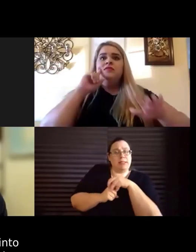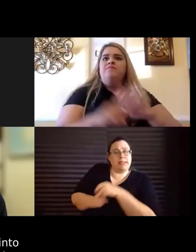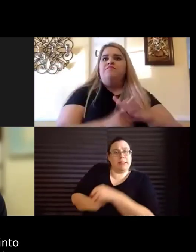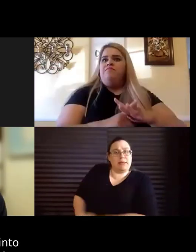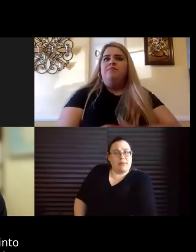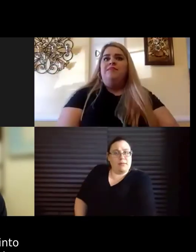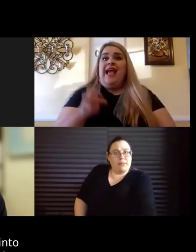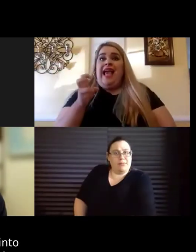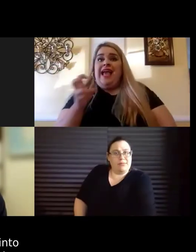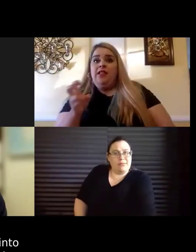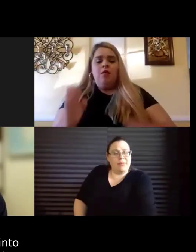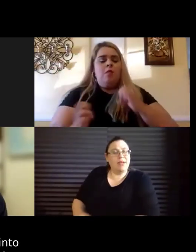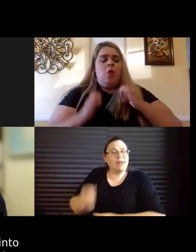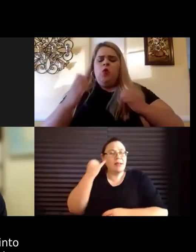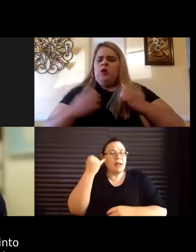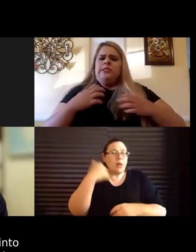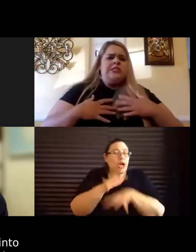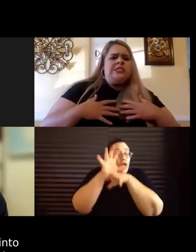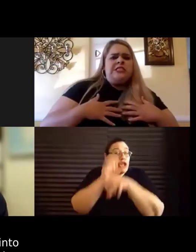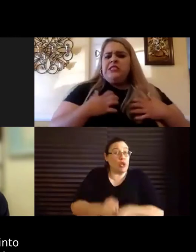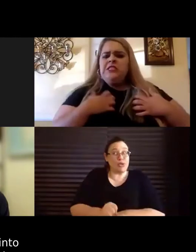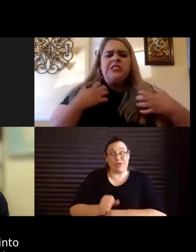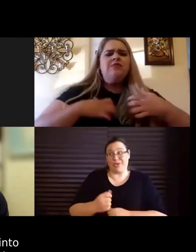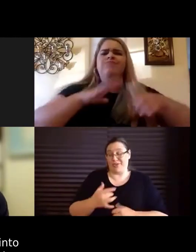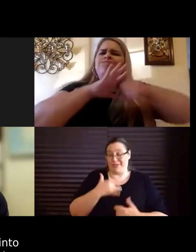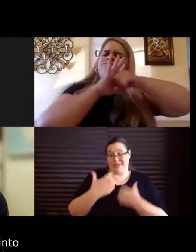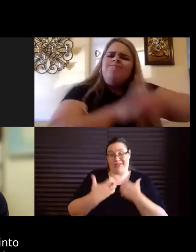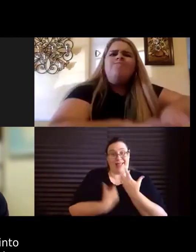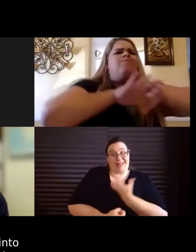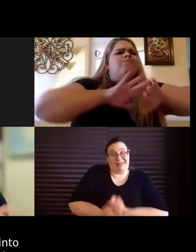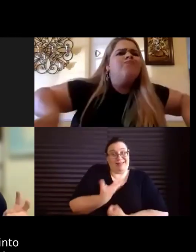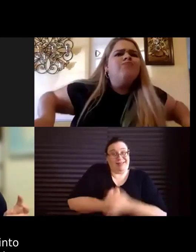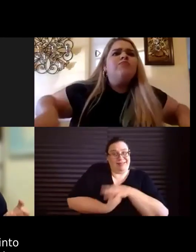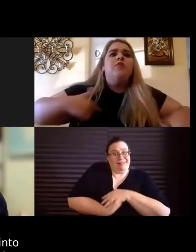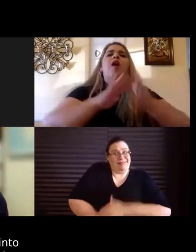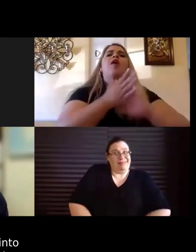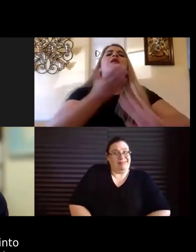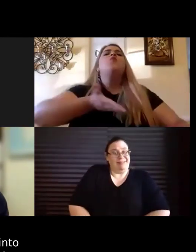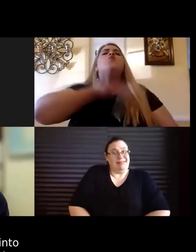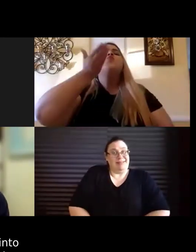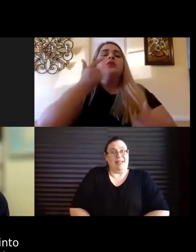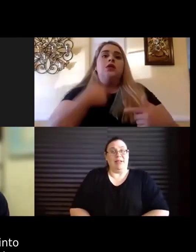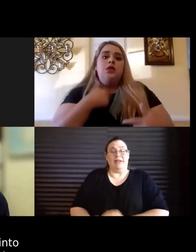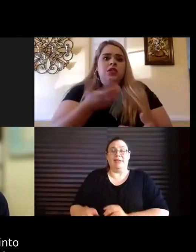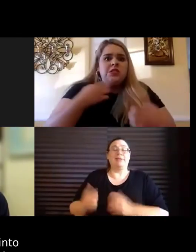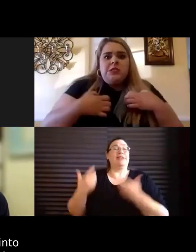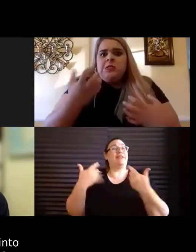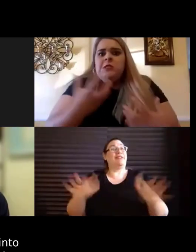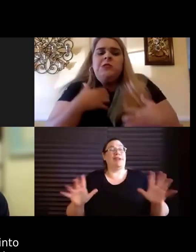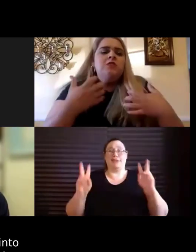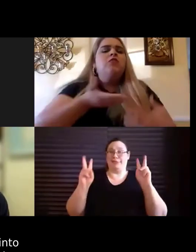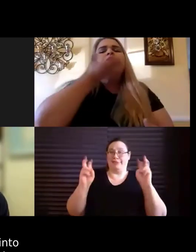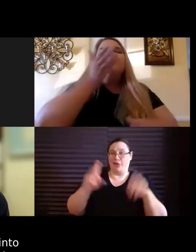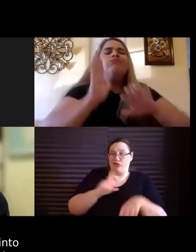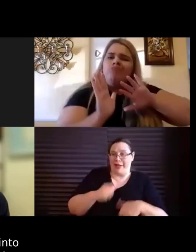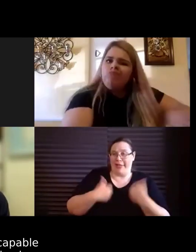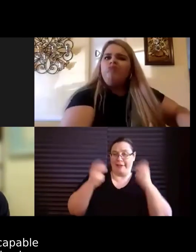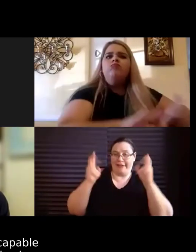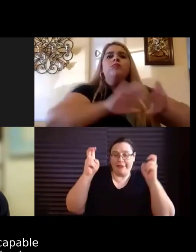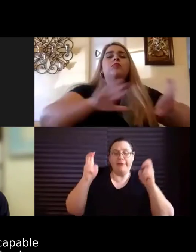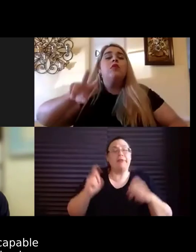pushing our emotions down, then when we come into real life out of out of sport,